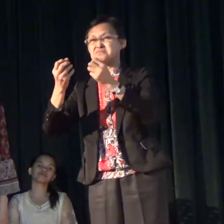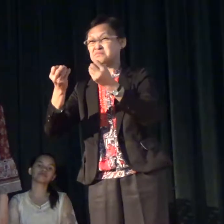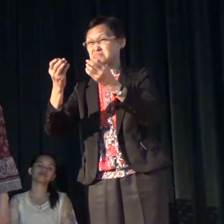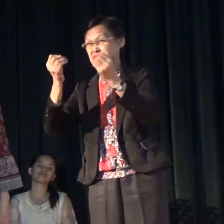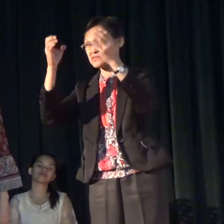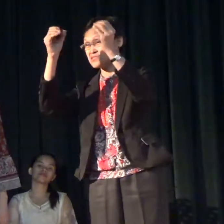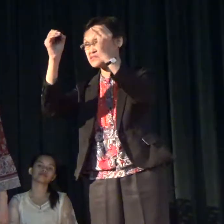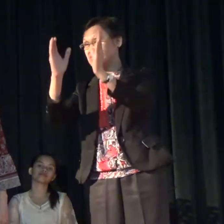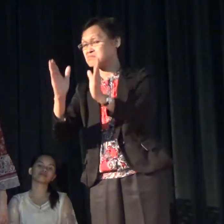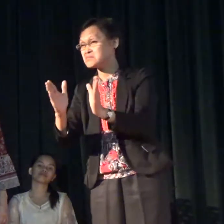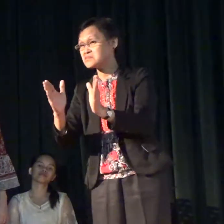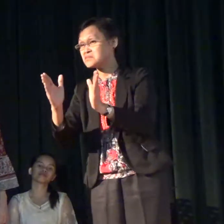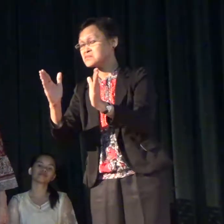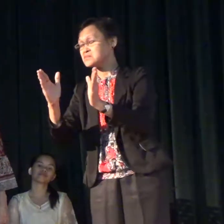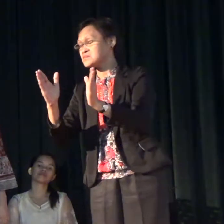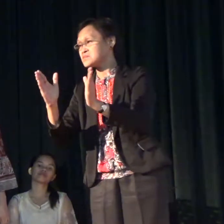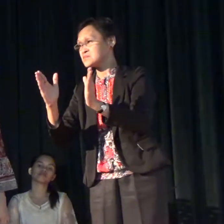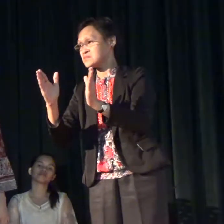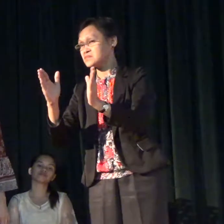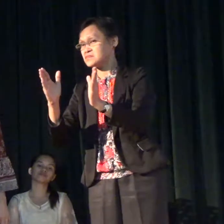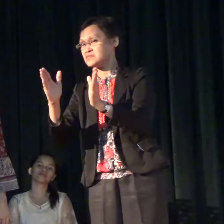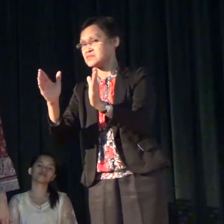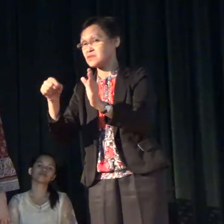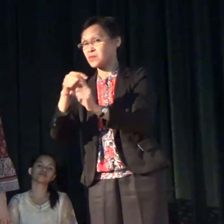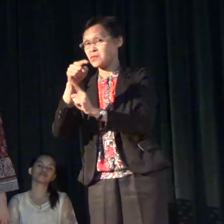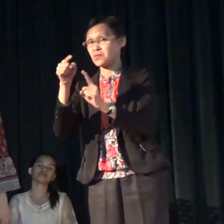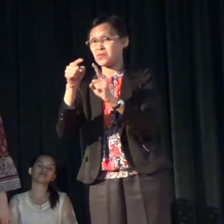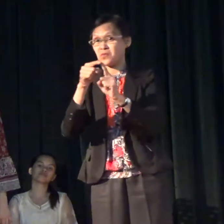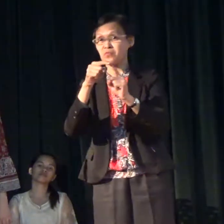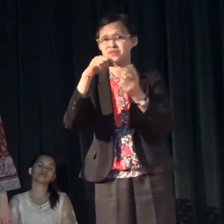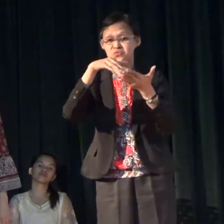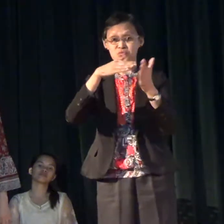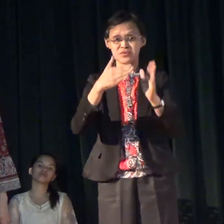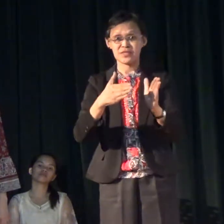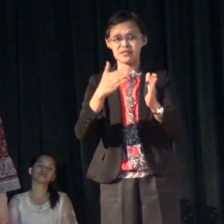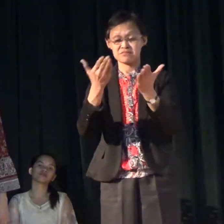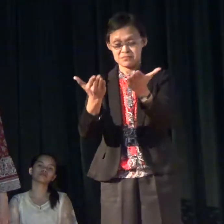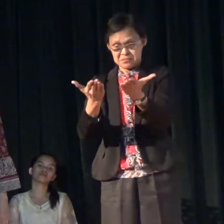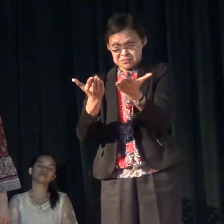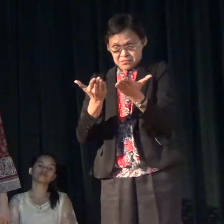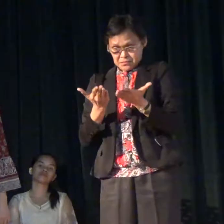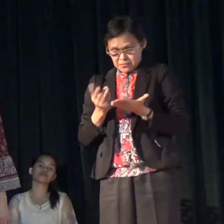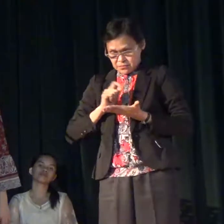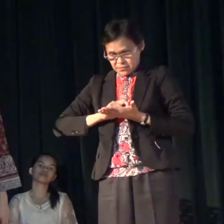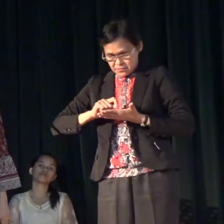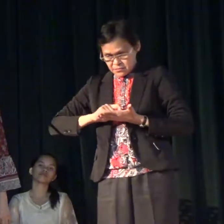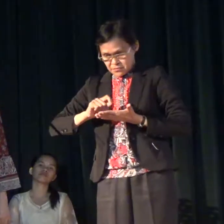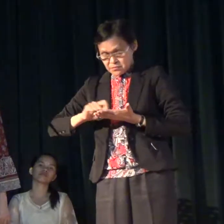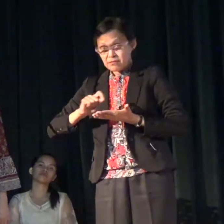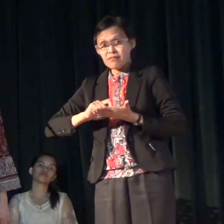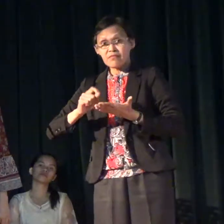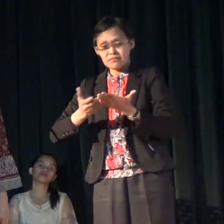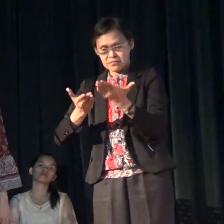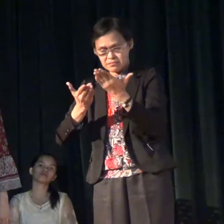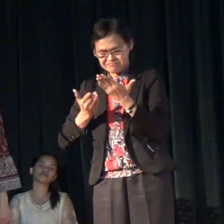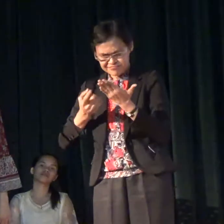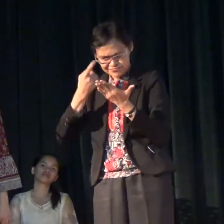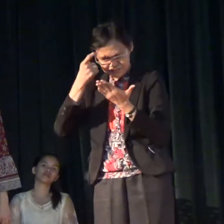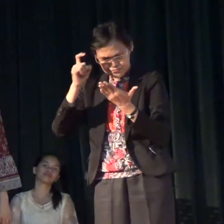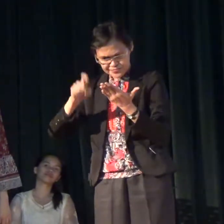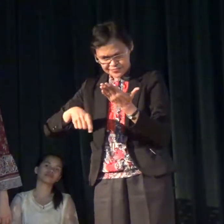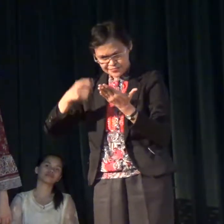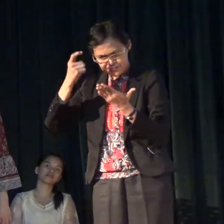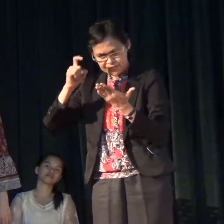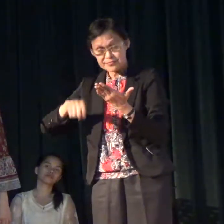teachers, when our students submit something that is written and you don't understand